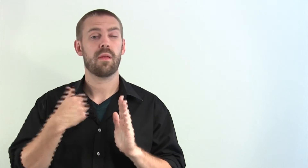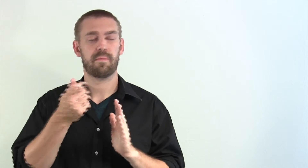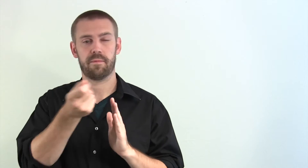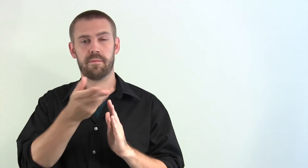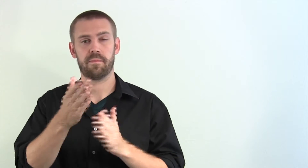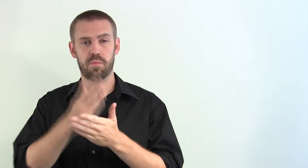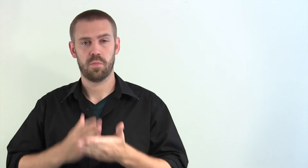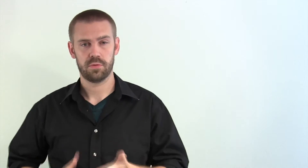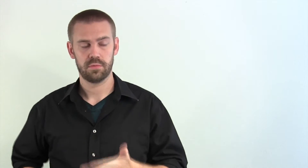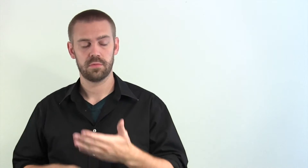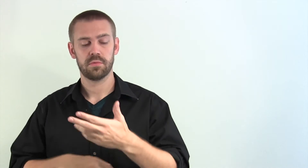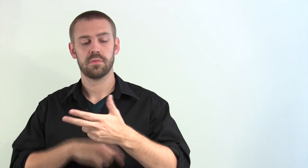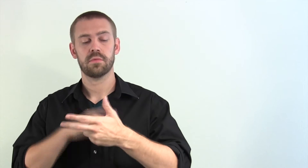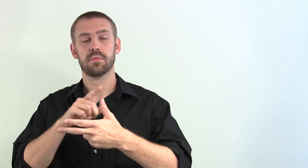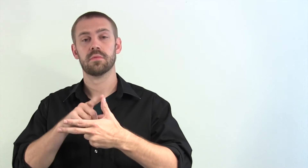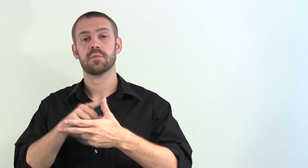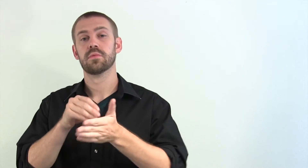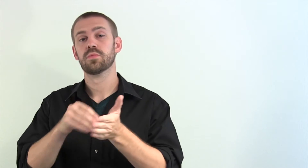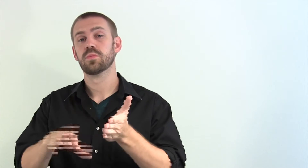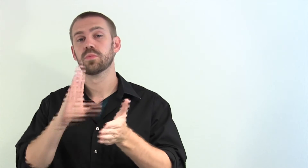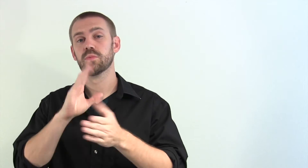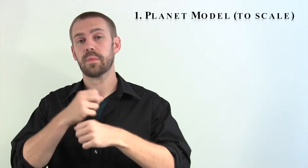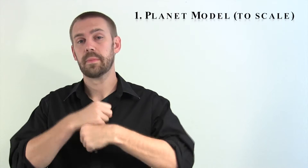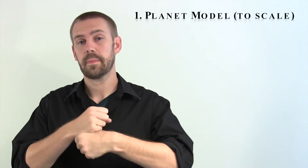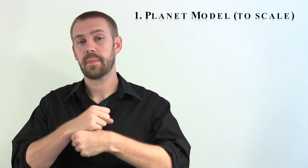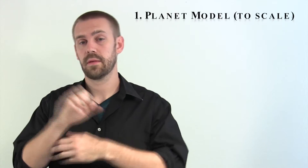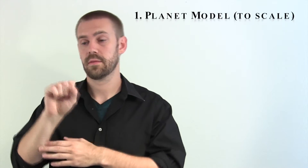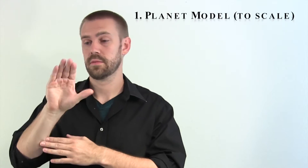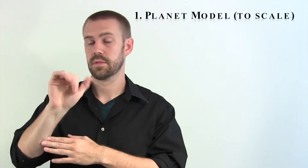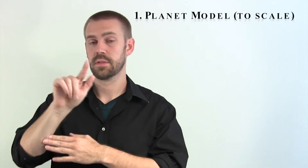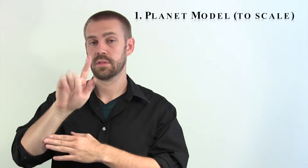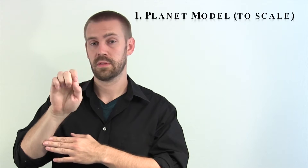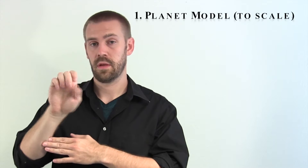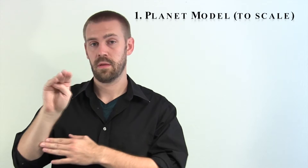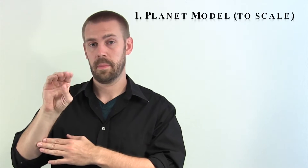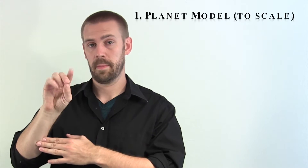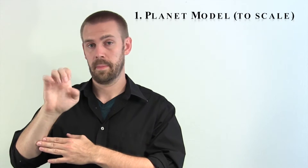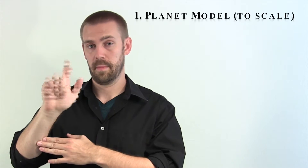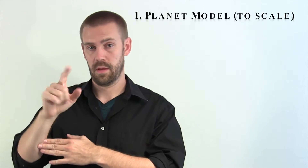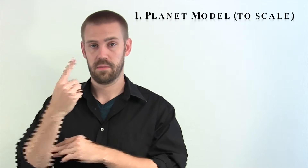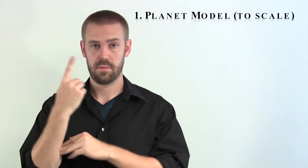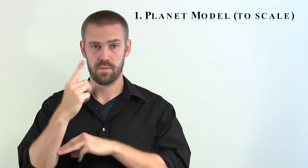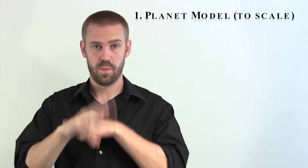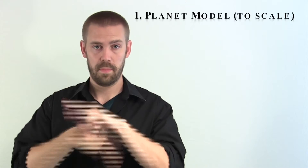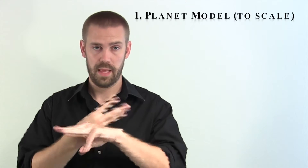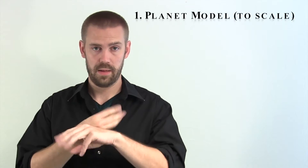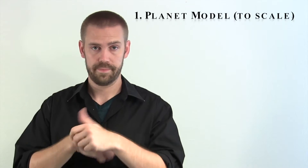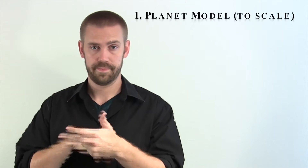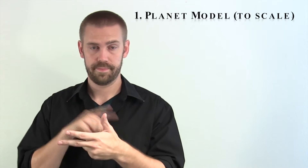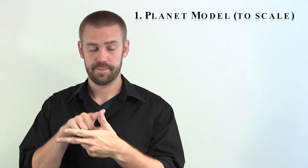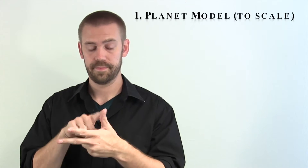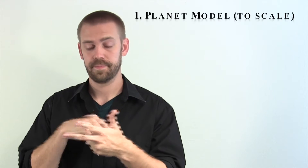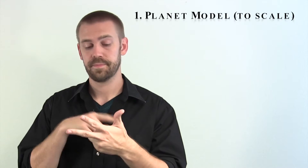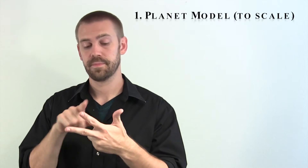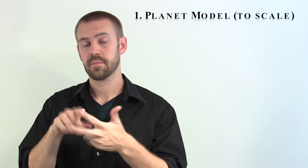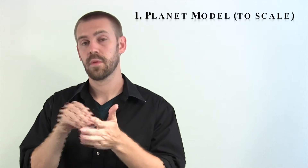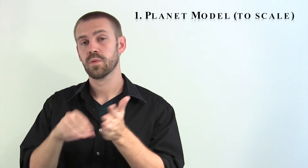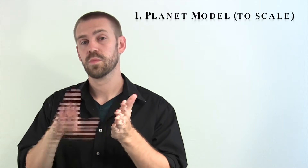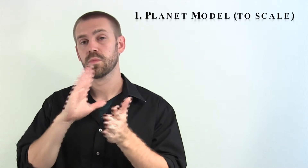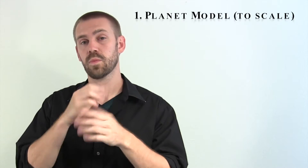Now the project is going to have a few parts as well. The students, first of all, will be making a planet model to scale. Second,